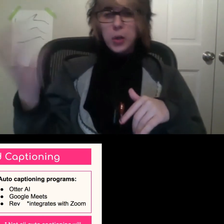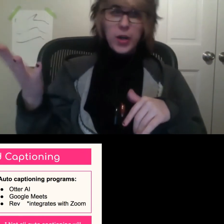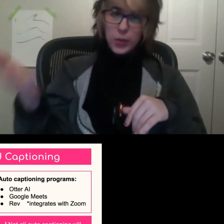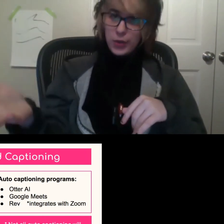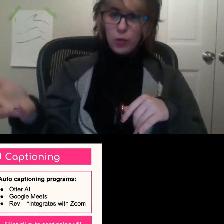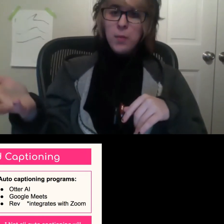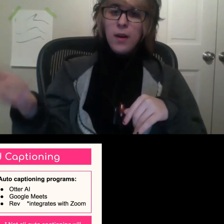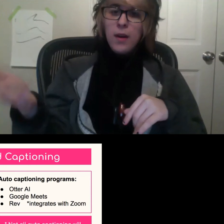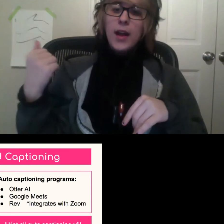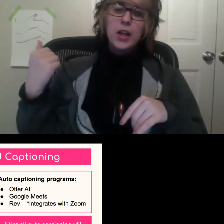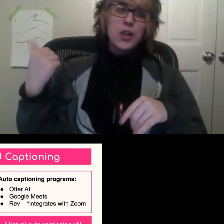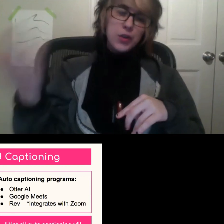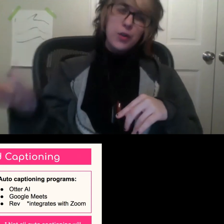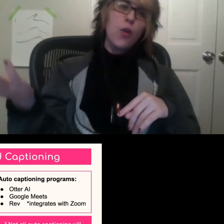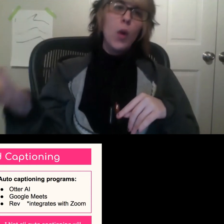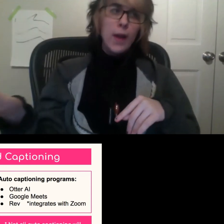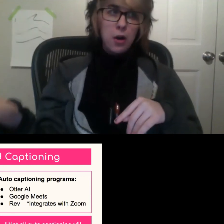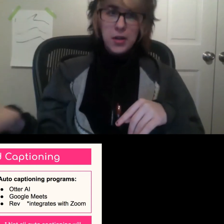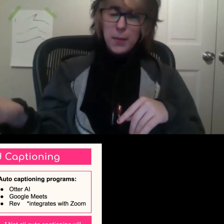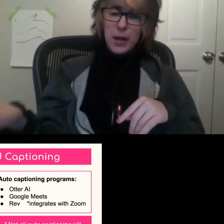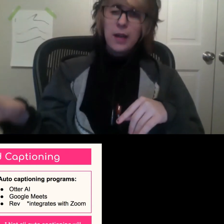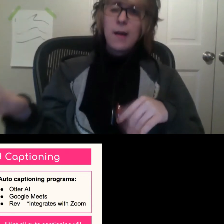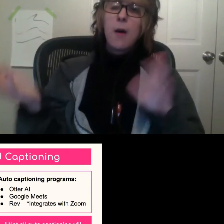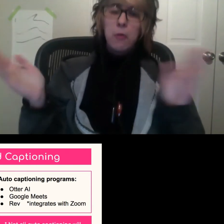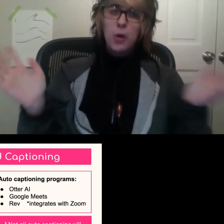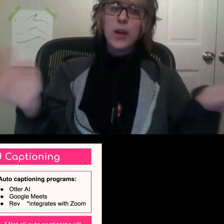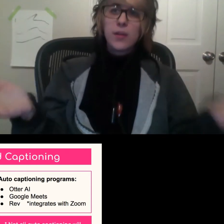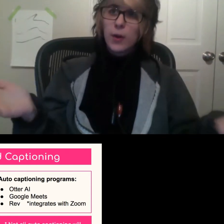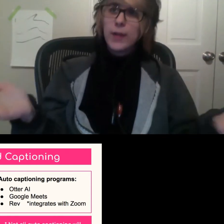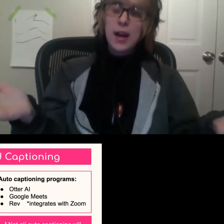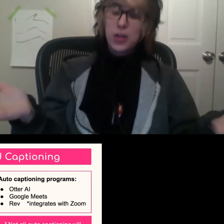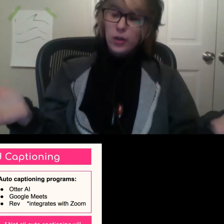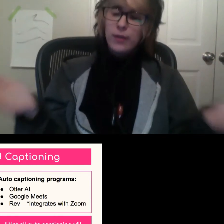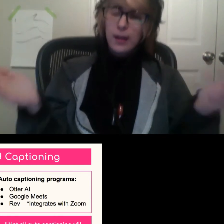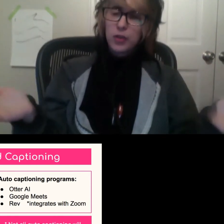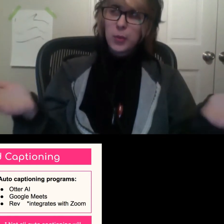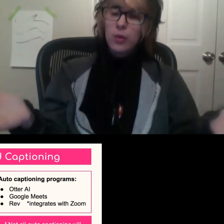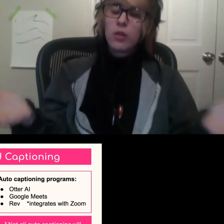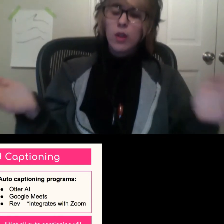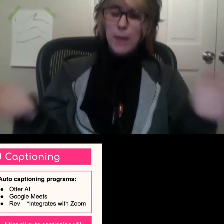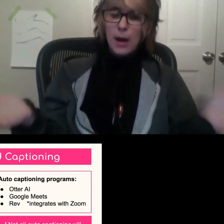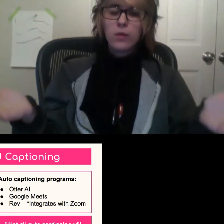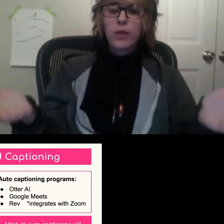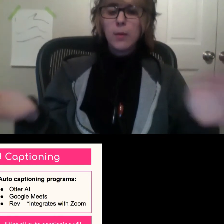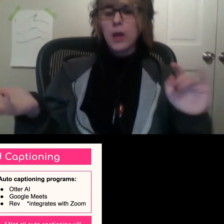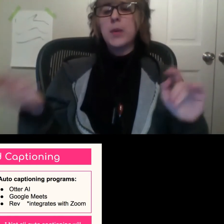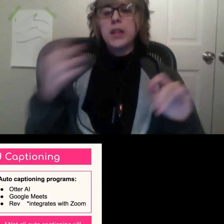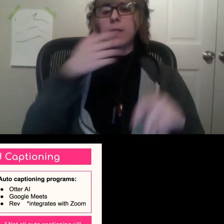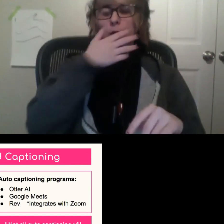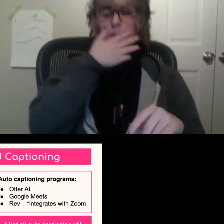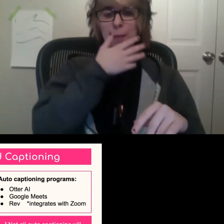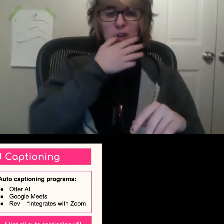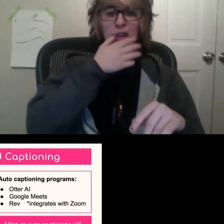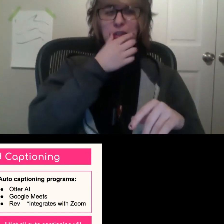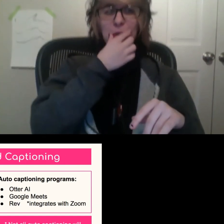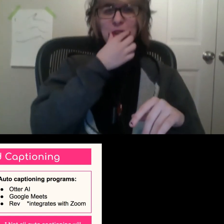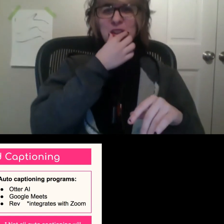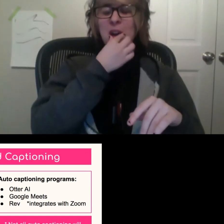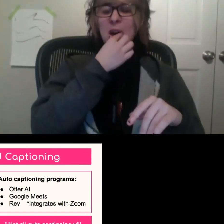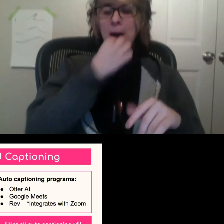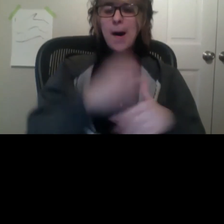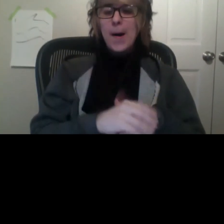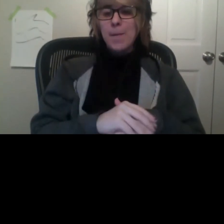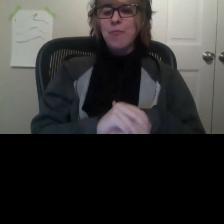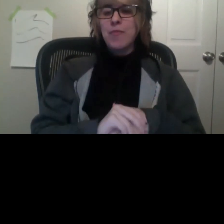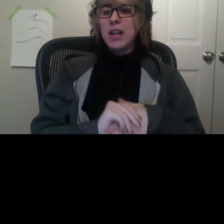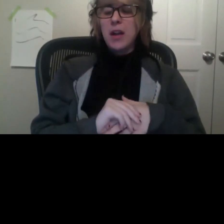integrates with Zoom. It is also the one that costs money. Although it's a very negligible amount, in my opinion, for a captioning service.